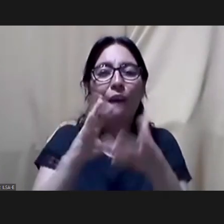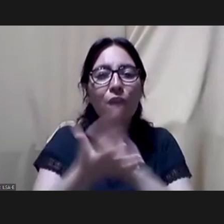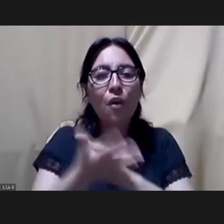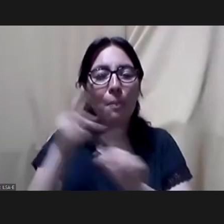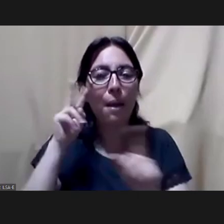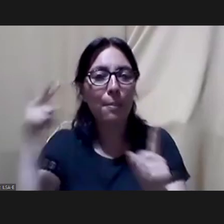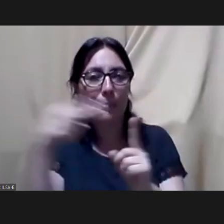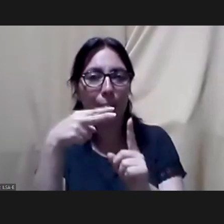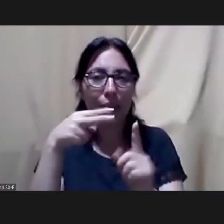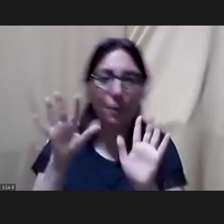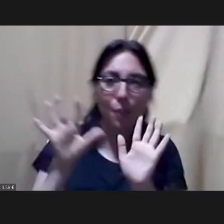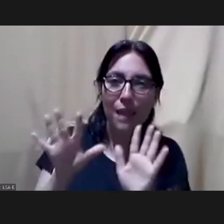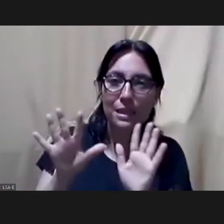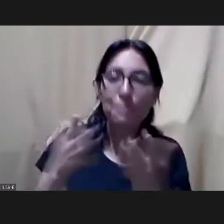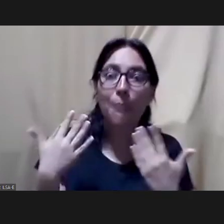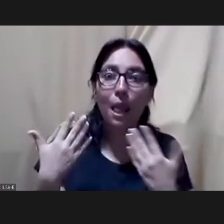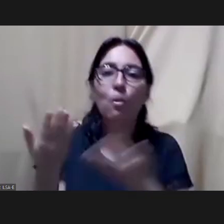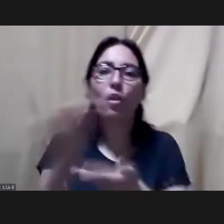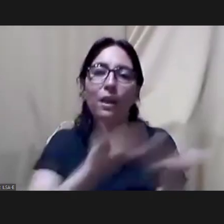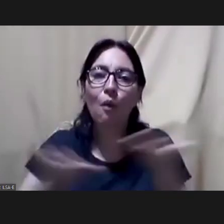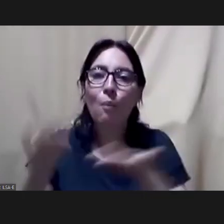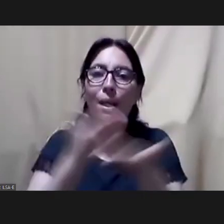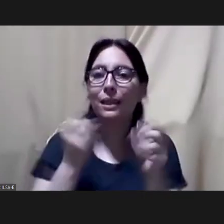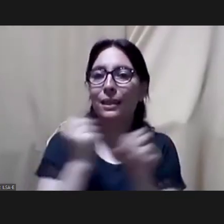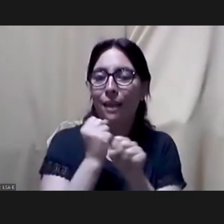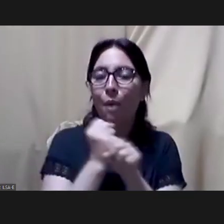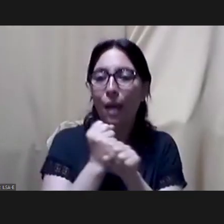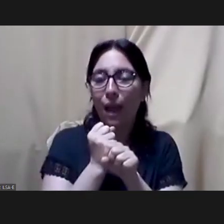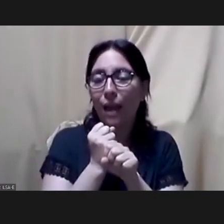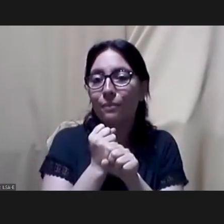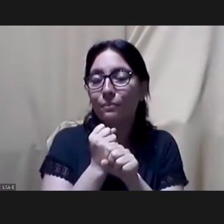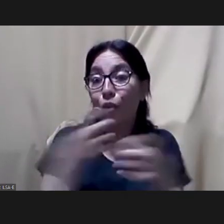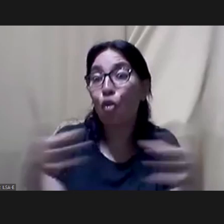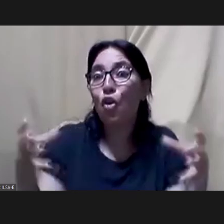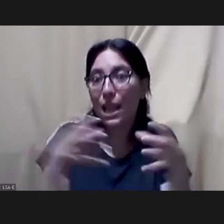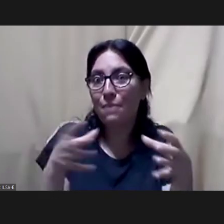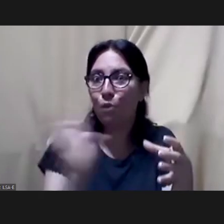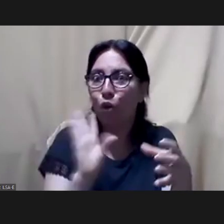that perspective and will share it with the rest and she will be working from that perspective